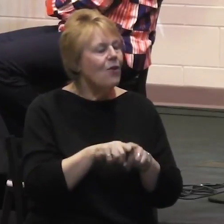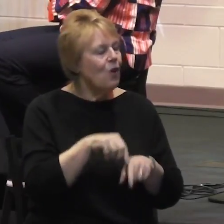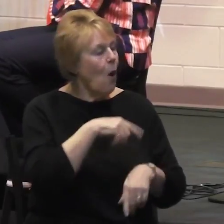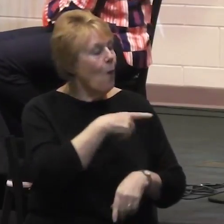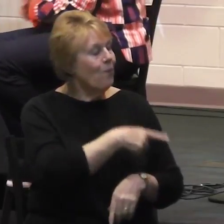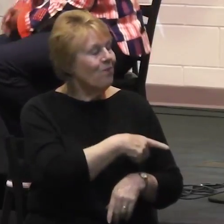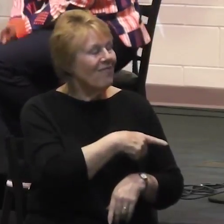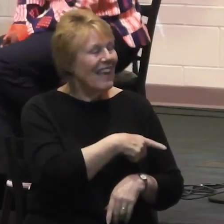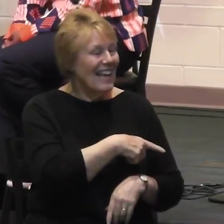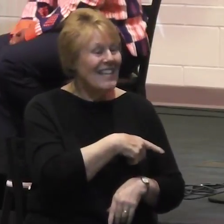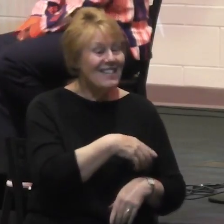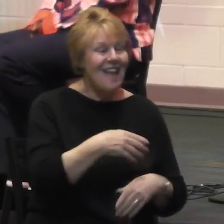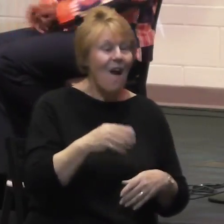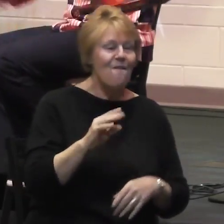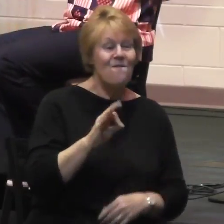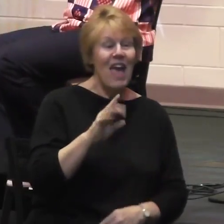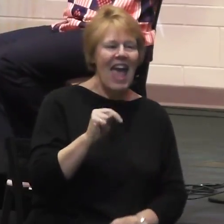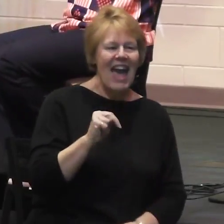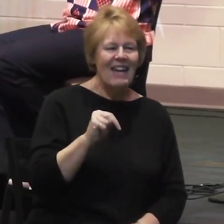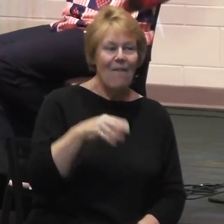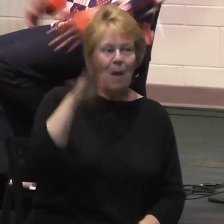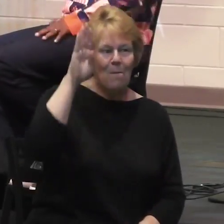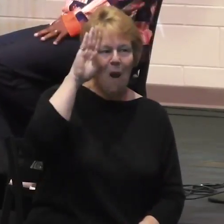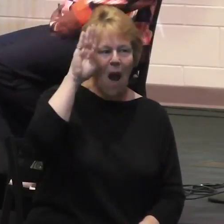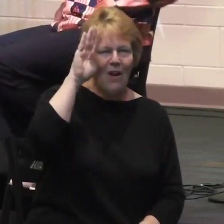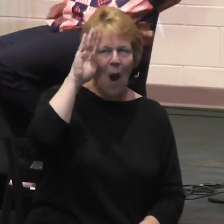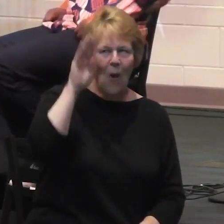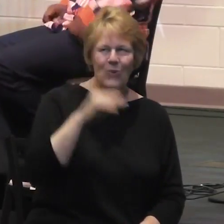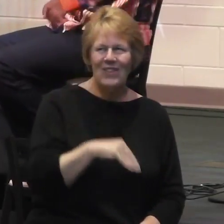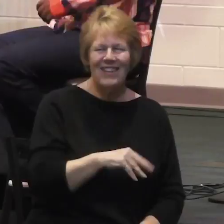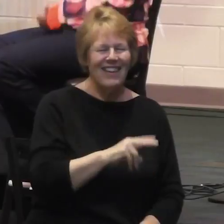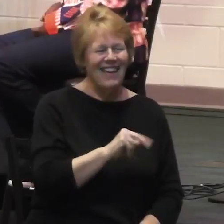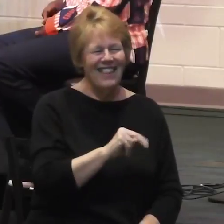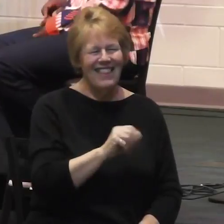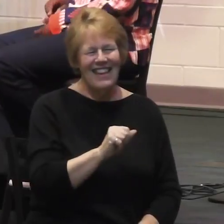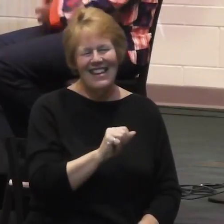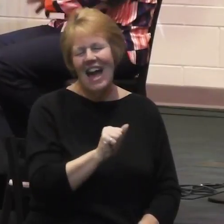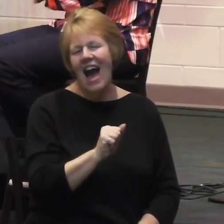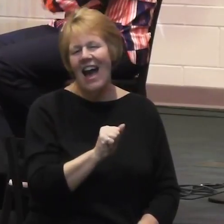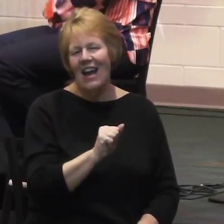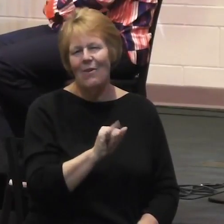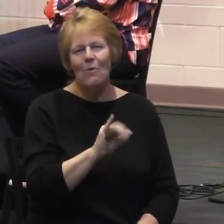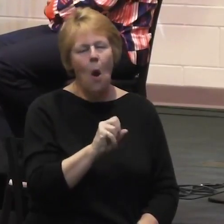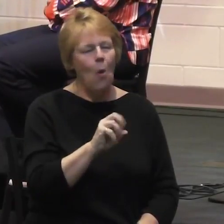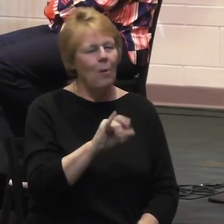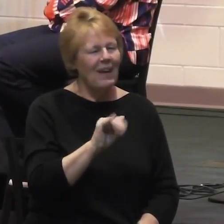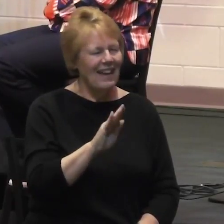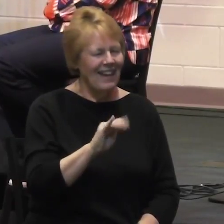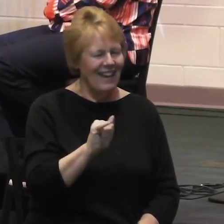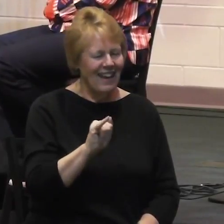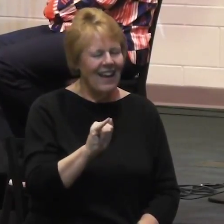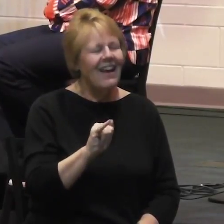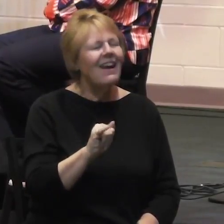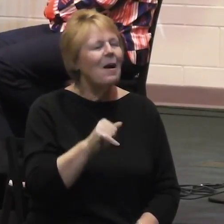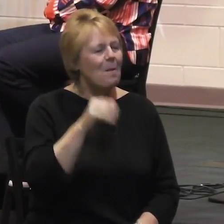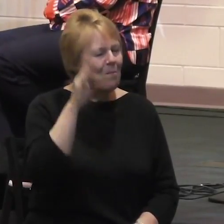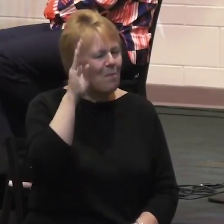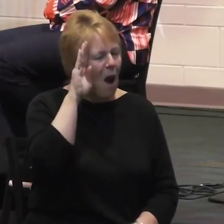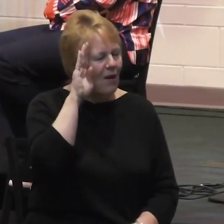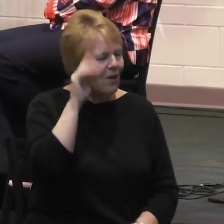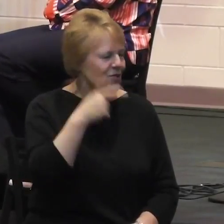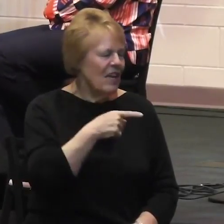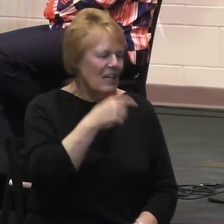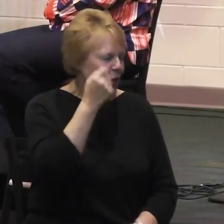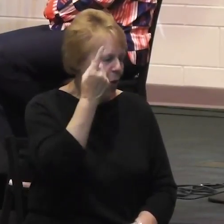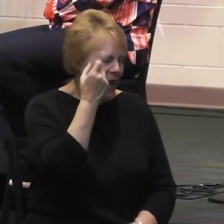Broncos as well. Well. So, I don't, you don't understand